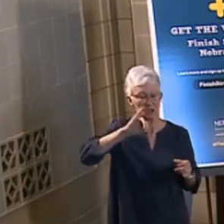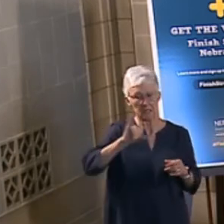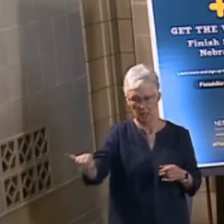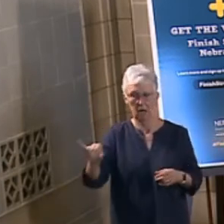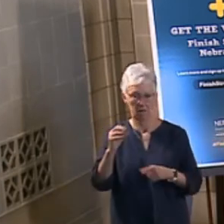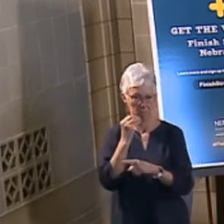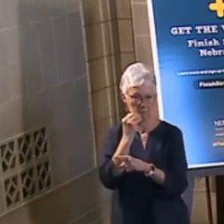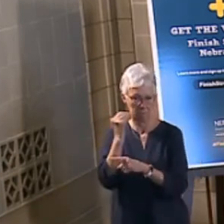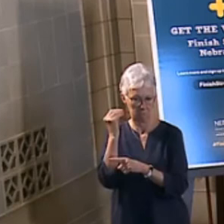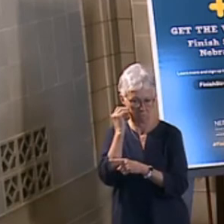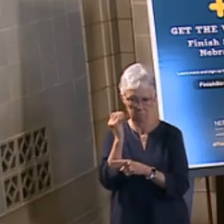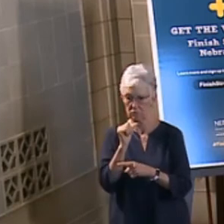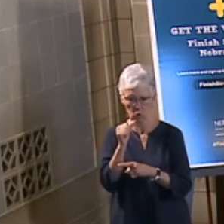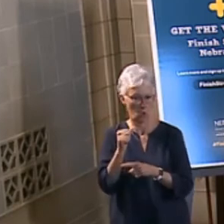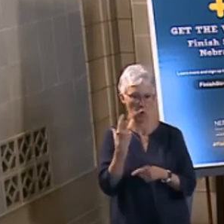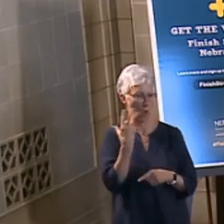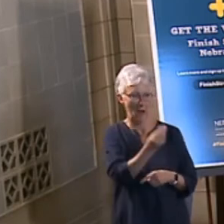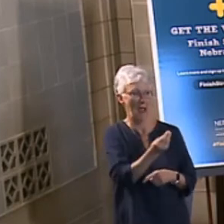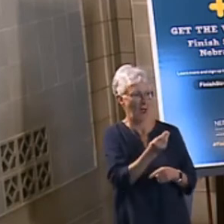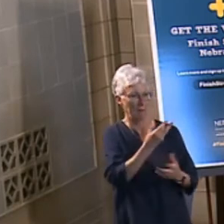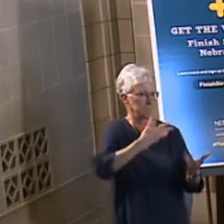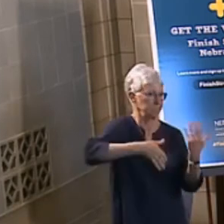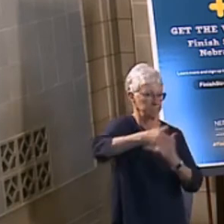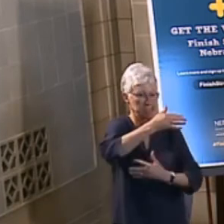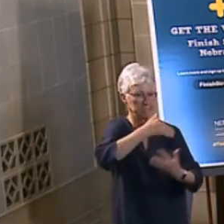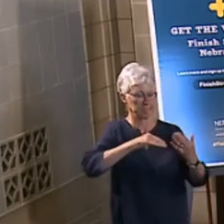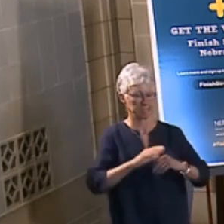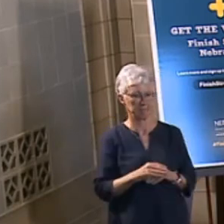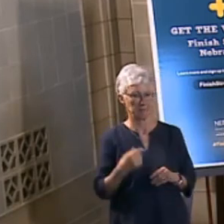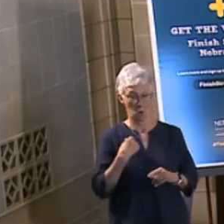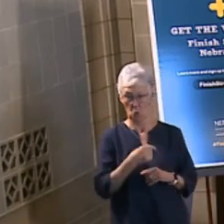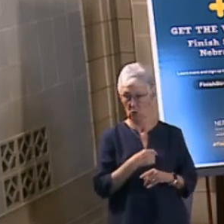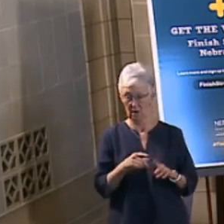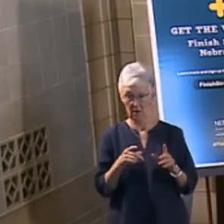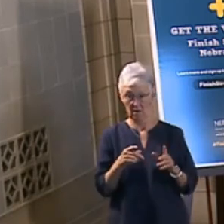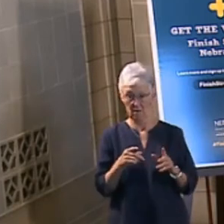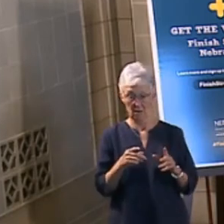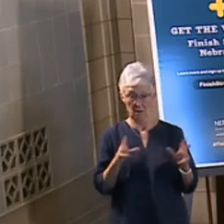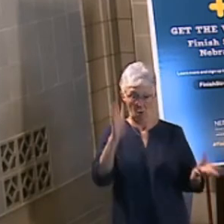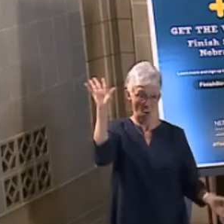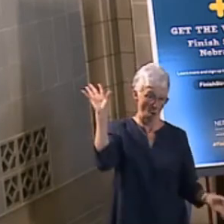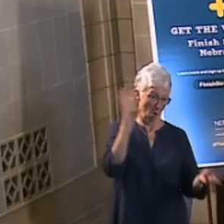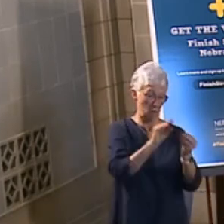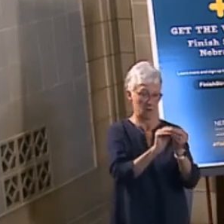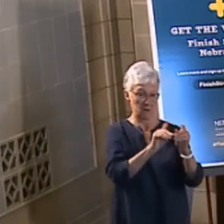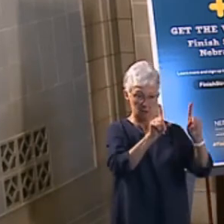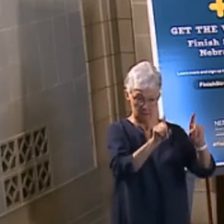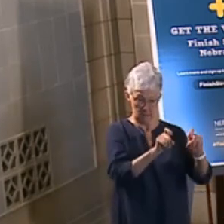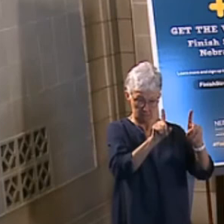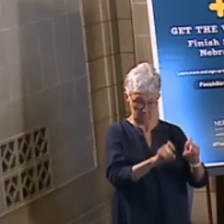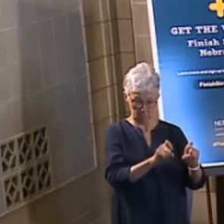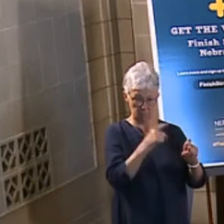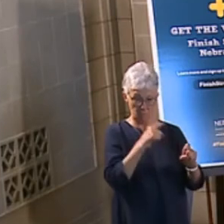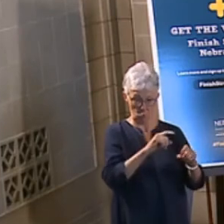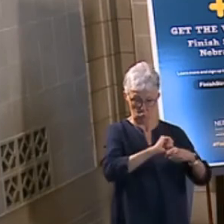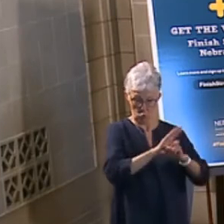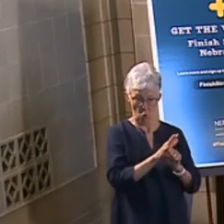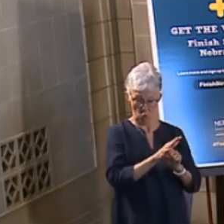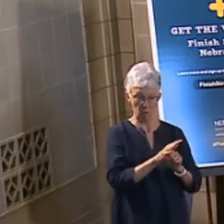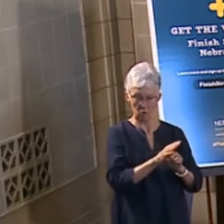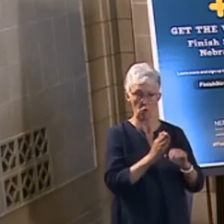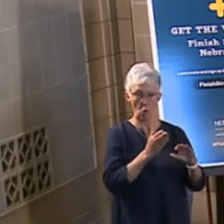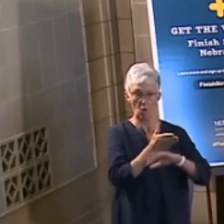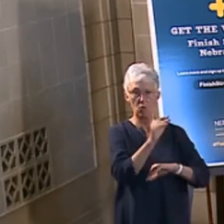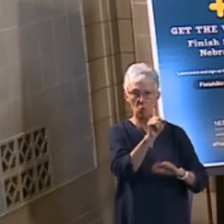spread of the virus. We actually have tested now over a million people in the state of Nebraska and have administered over